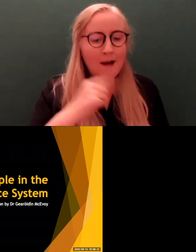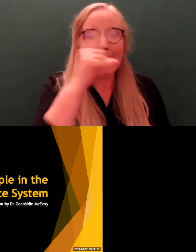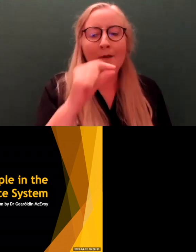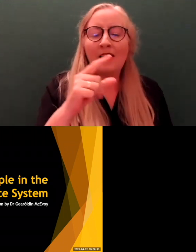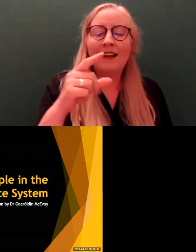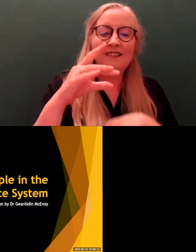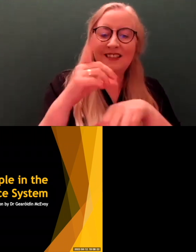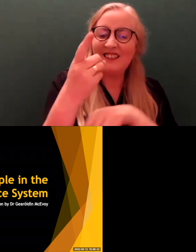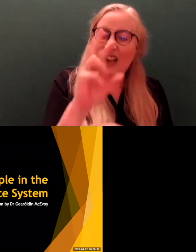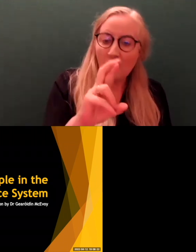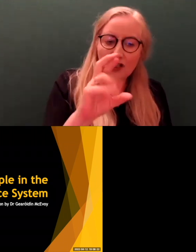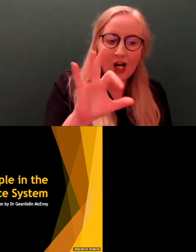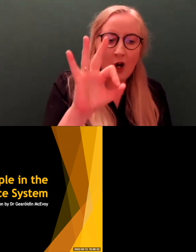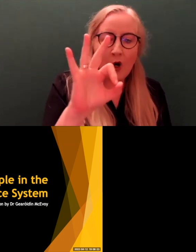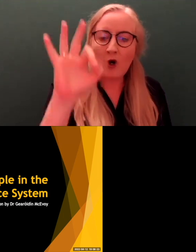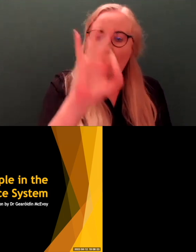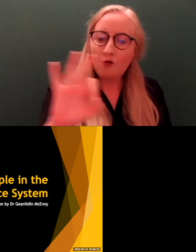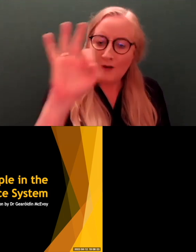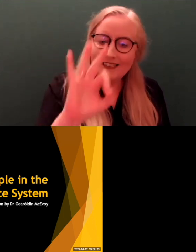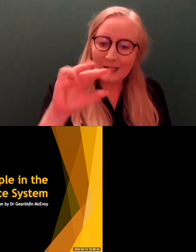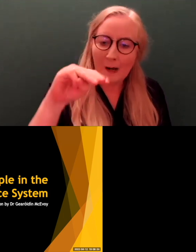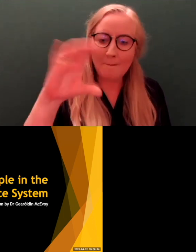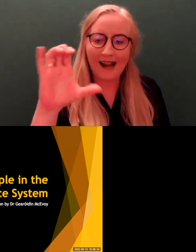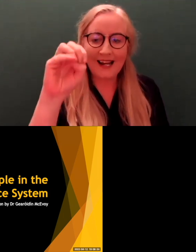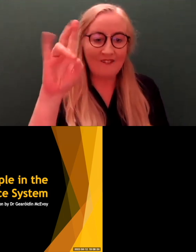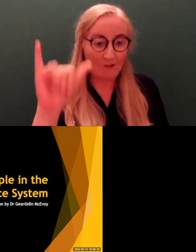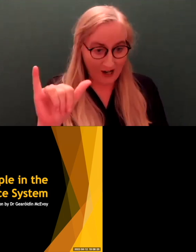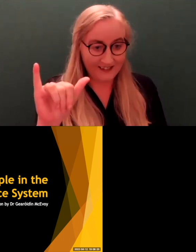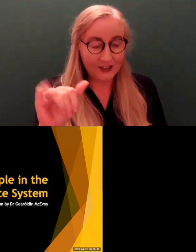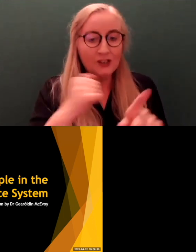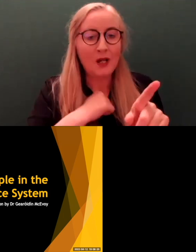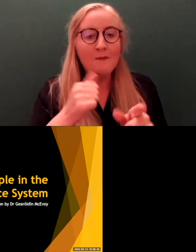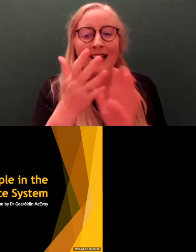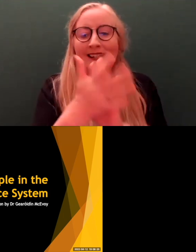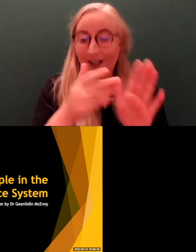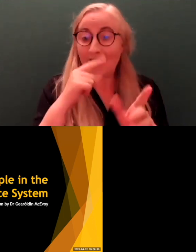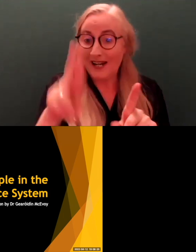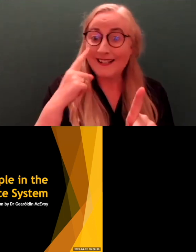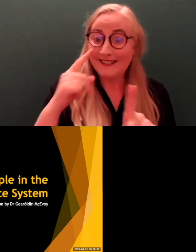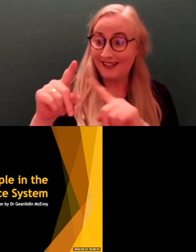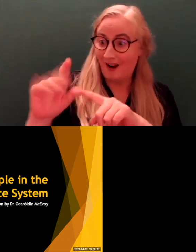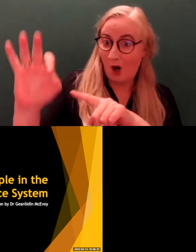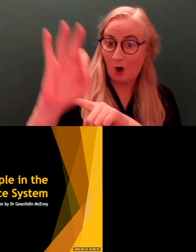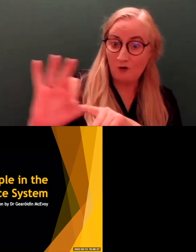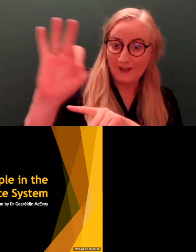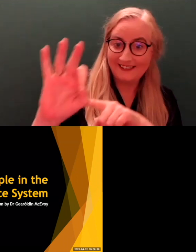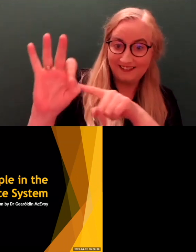McEvoy. Girodine is fine, or my sign name. Catherine is signing it there. For now,